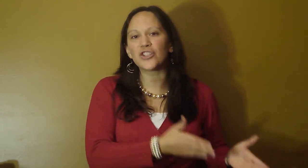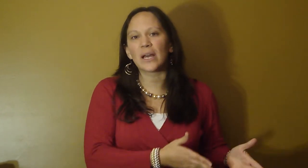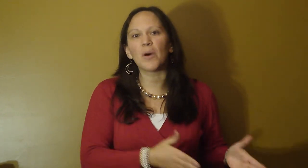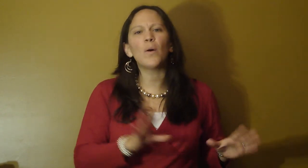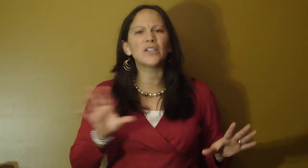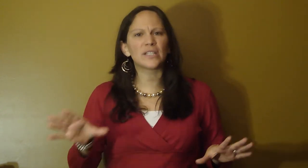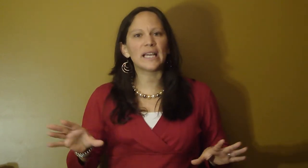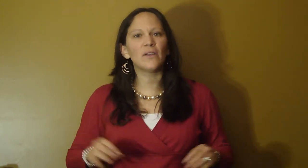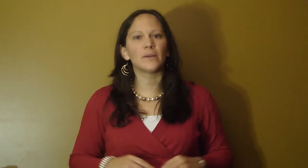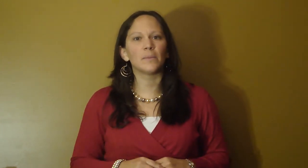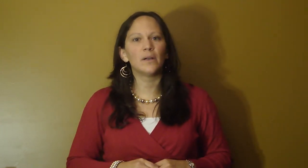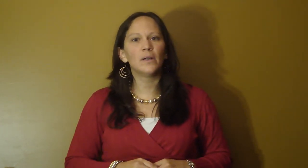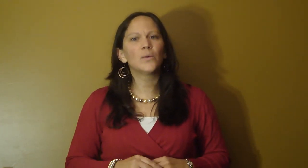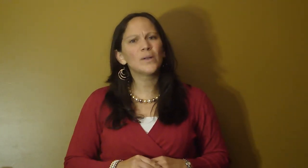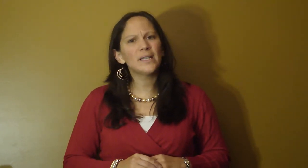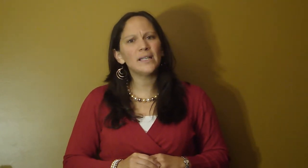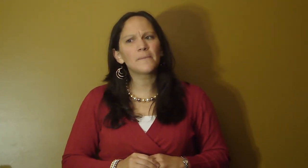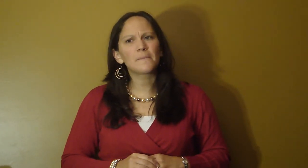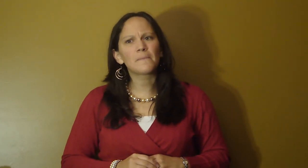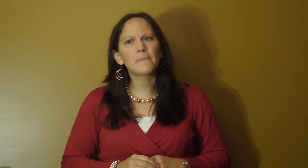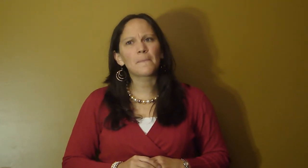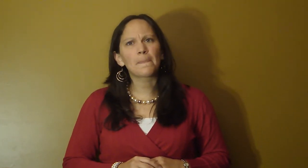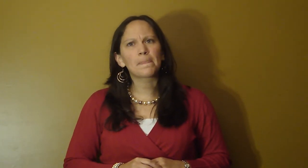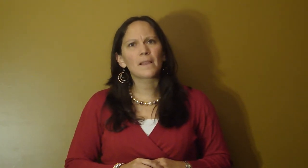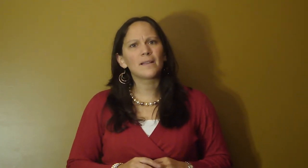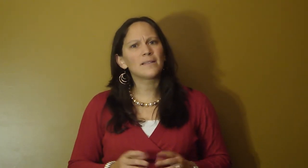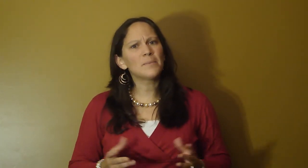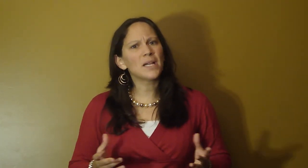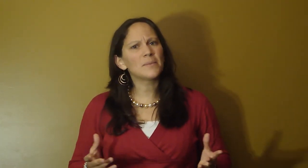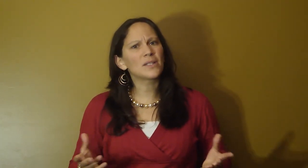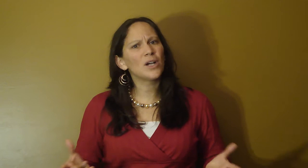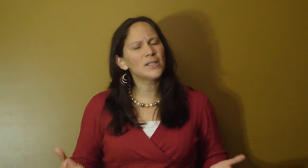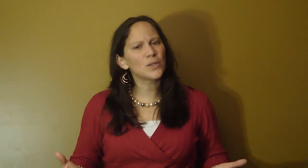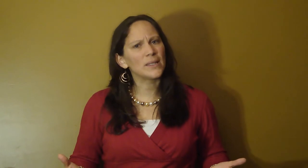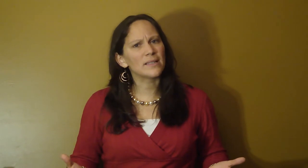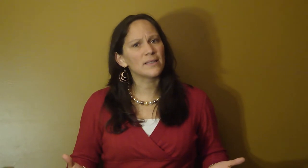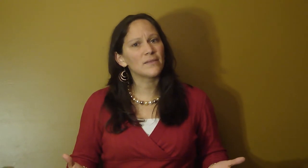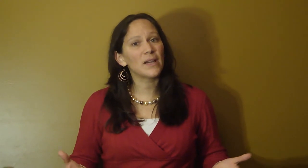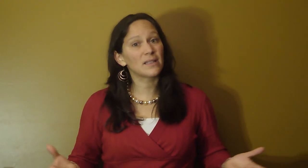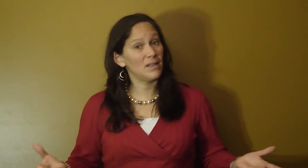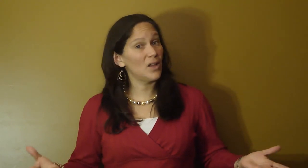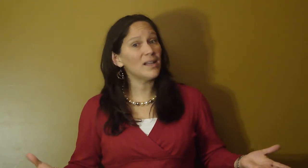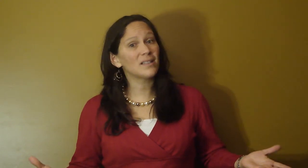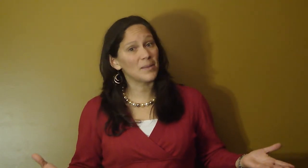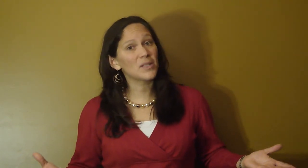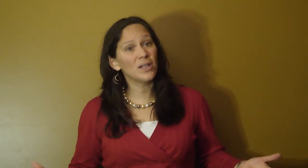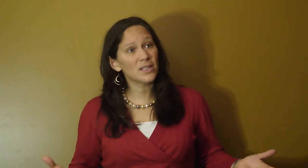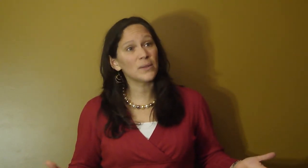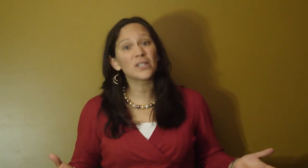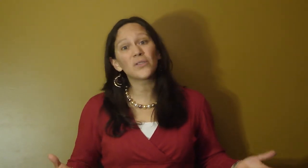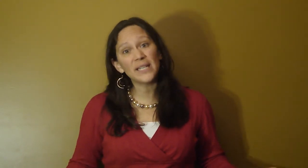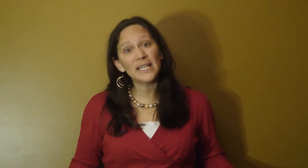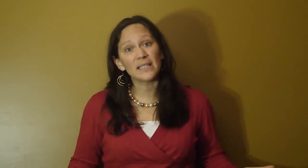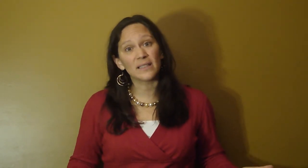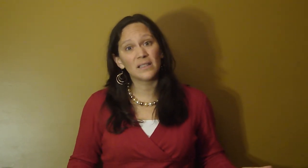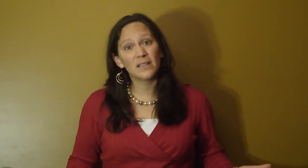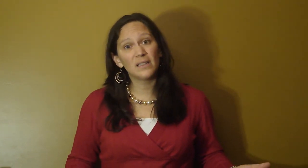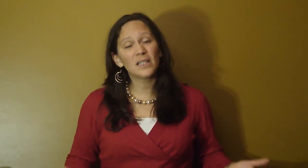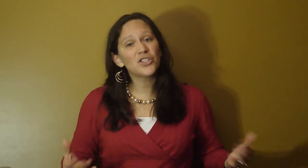them? Oh, I'll just tell them. Really? Because sometimes consequences, in fact, a lot of times consequences are needed. Because